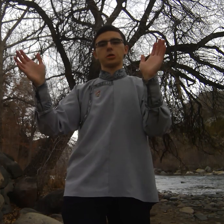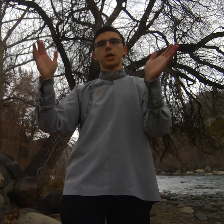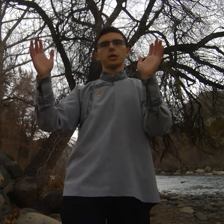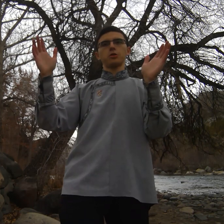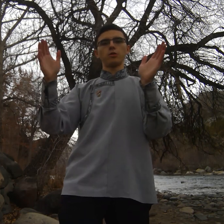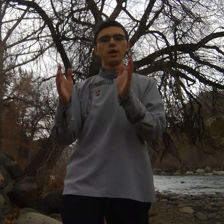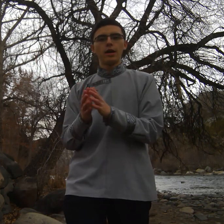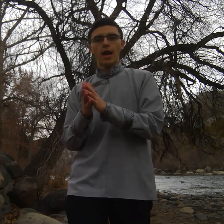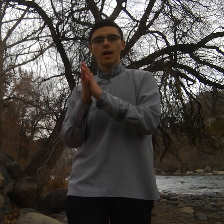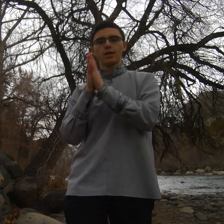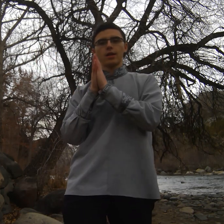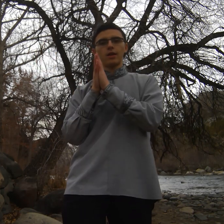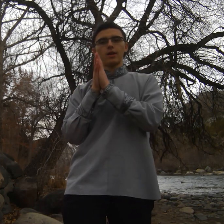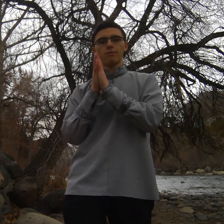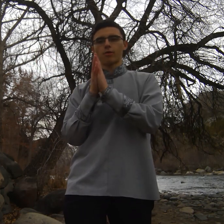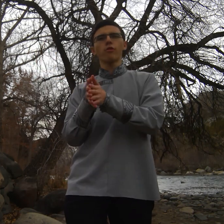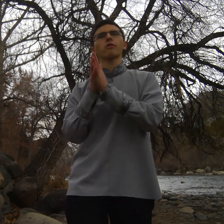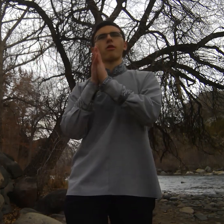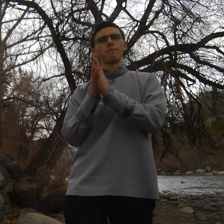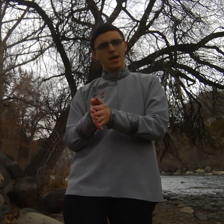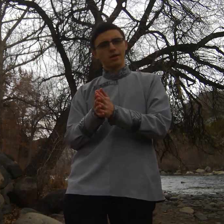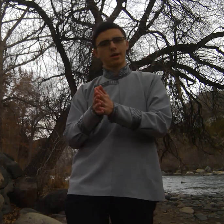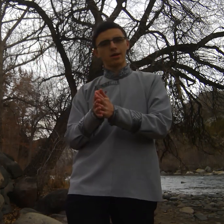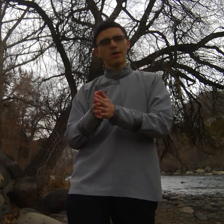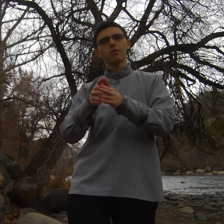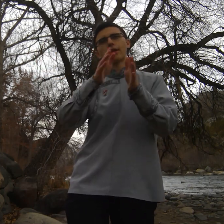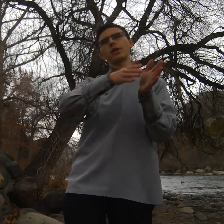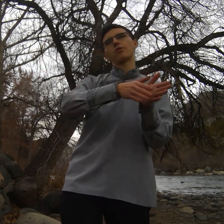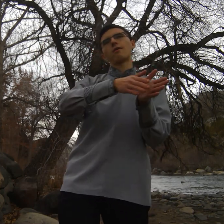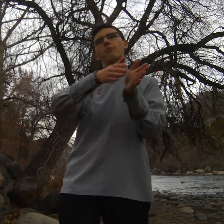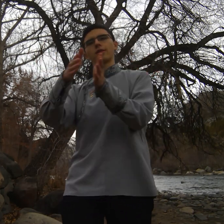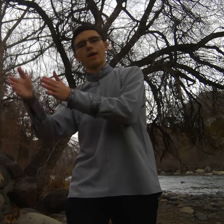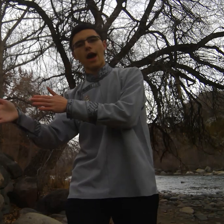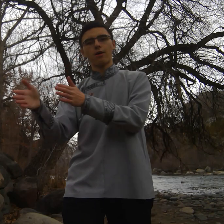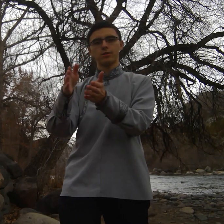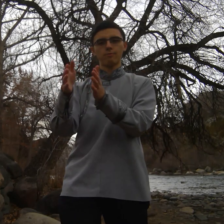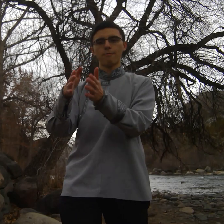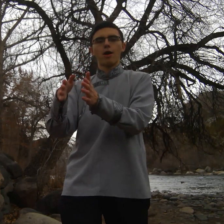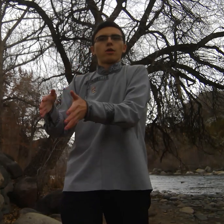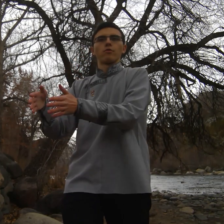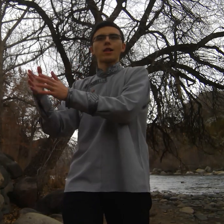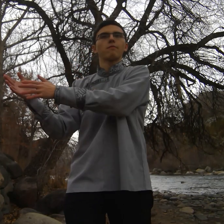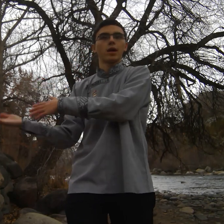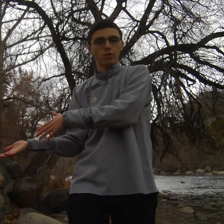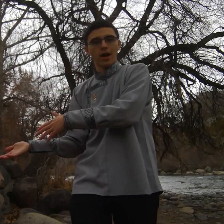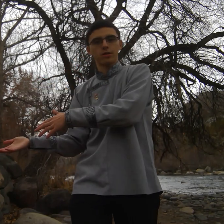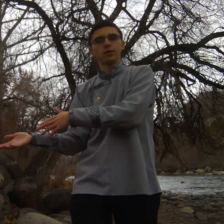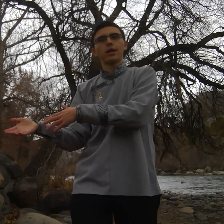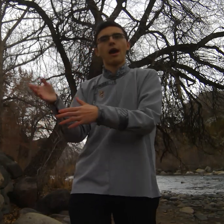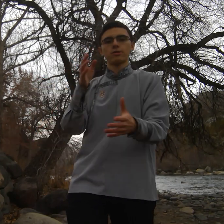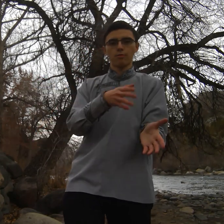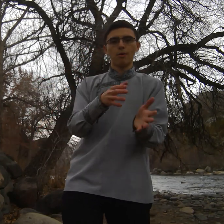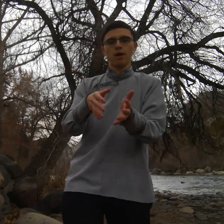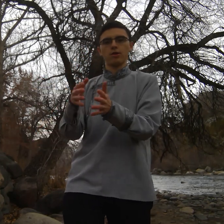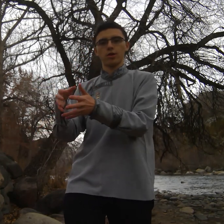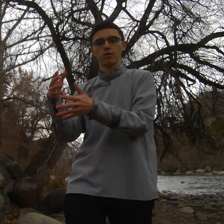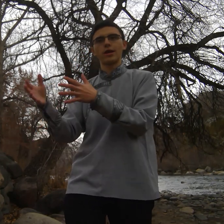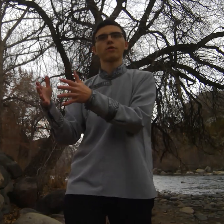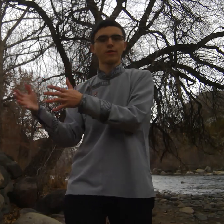should I do and recruiters are amazing because they will set you up with how to prepare your resume correctly how to prepare your interview